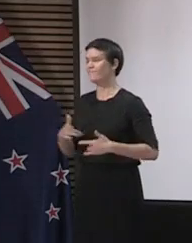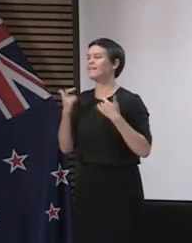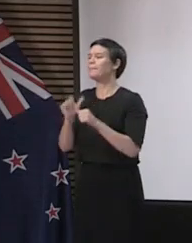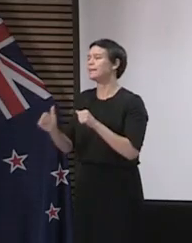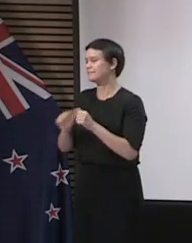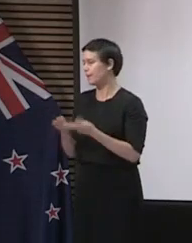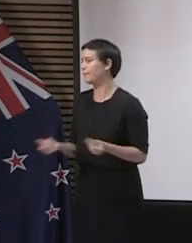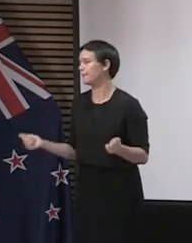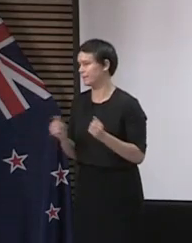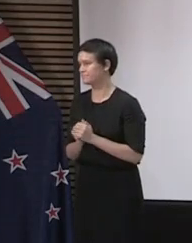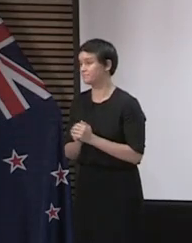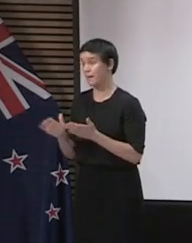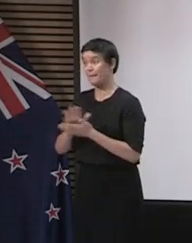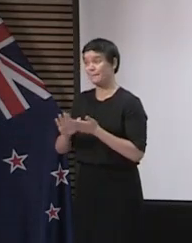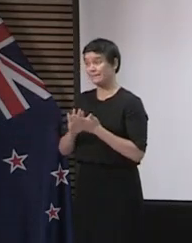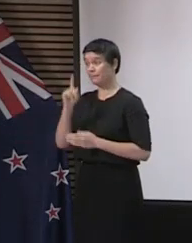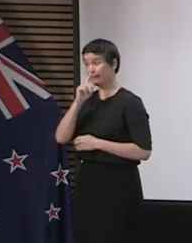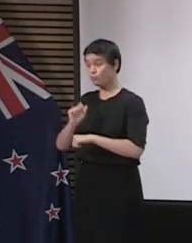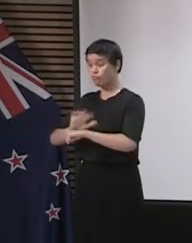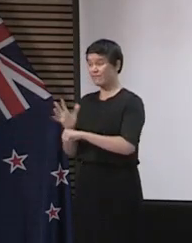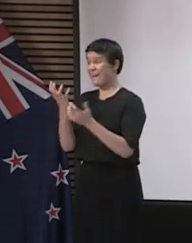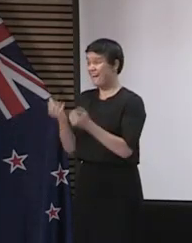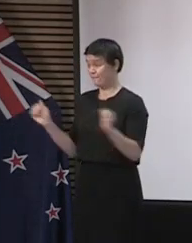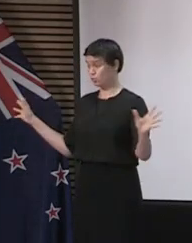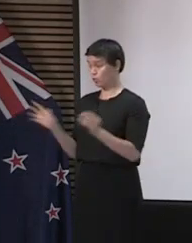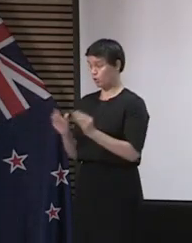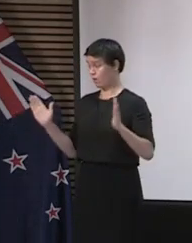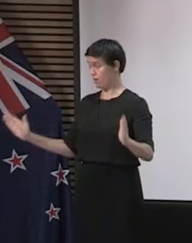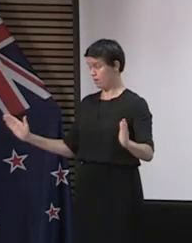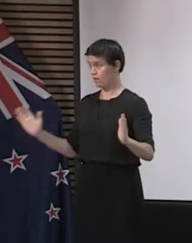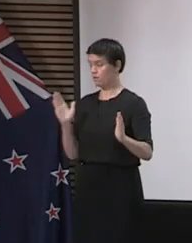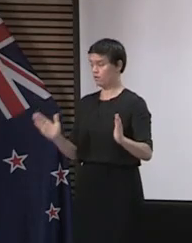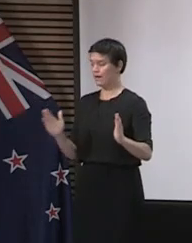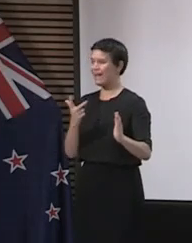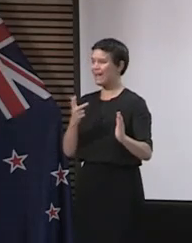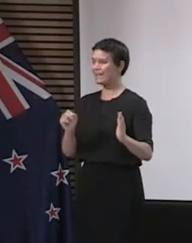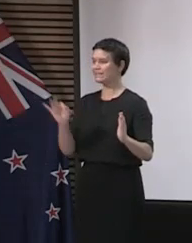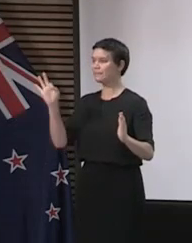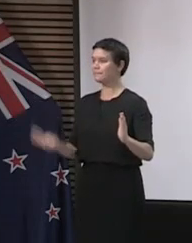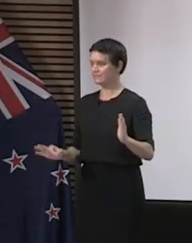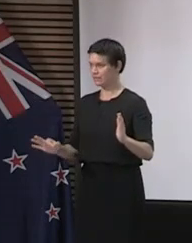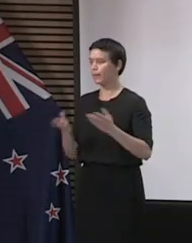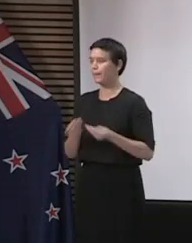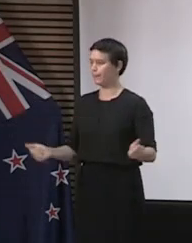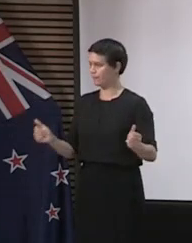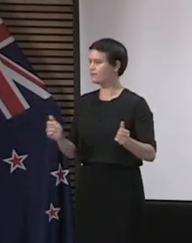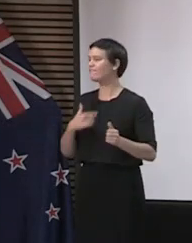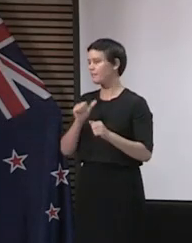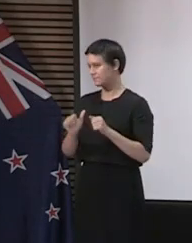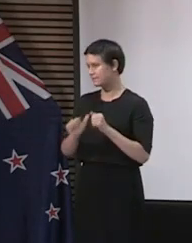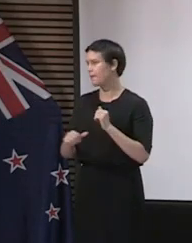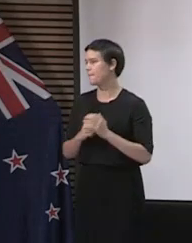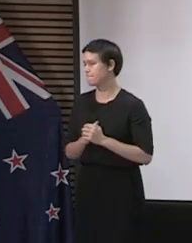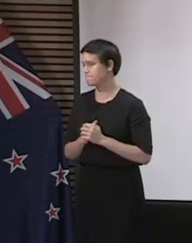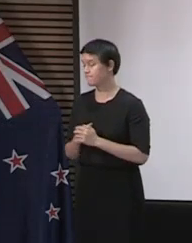% of our cases are now recovered. Today there are 7 people in hospital, again unchanged from yesterday